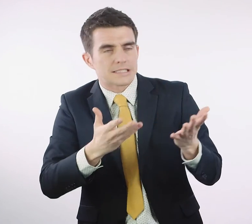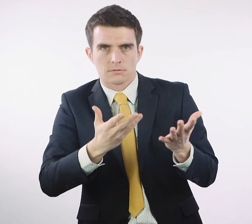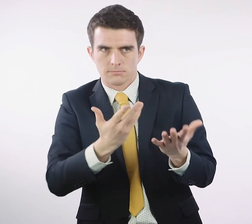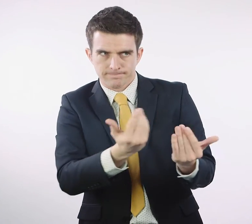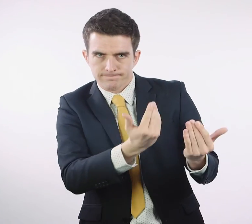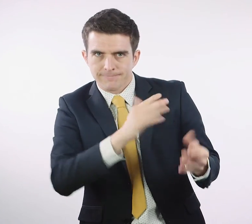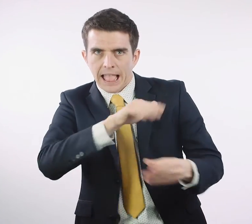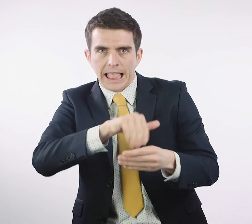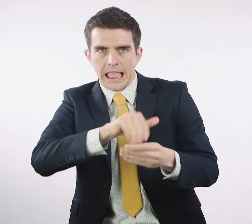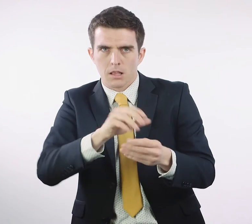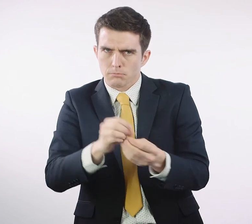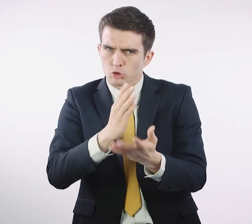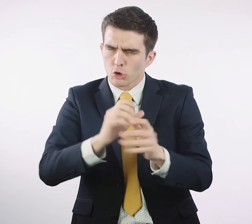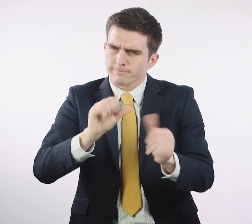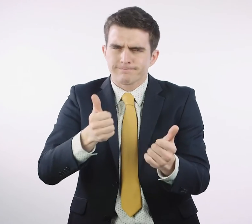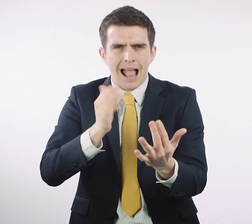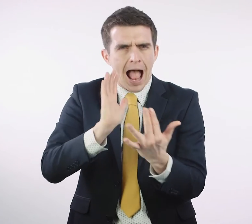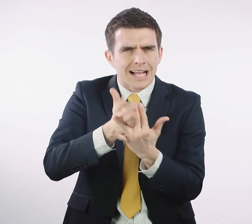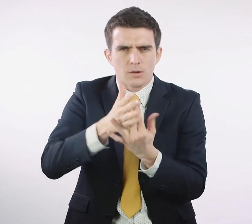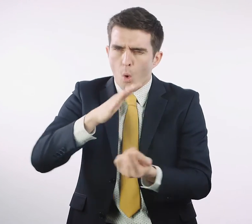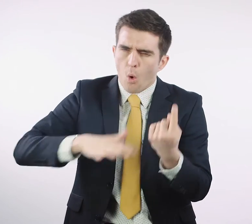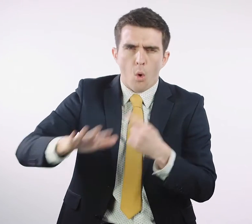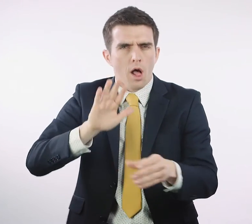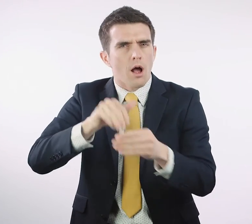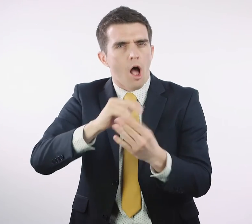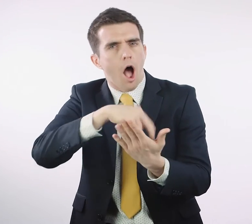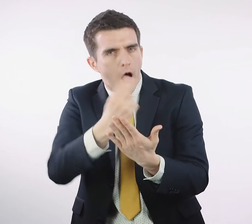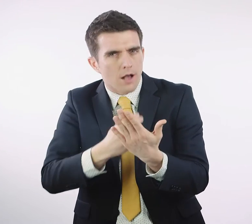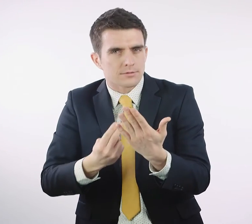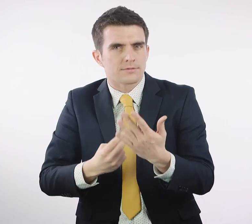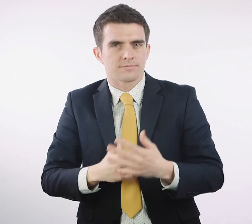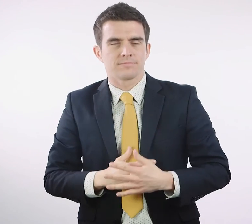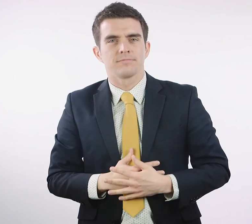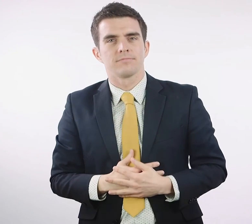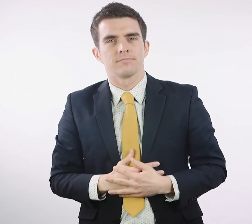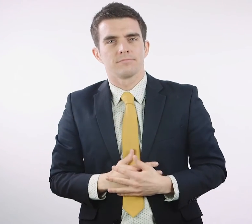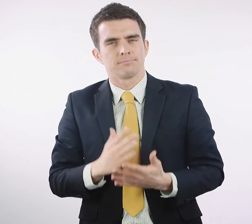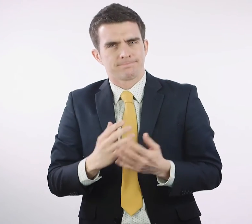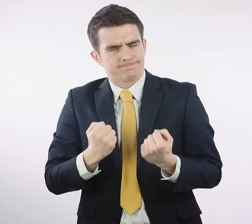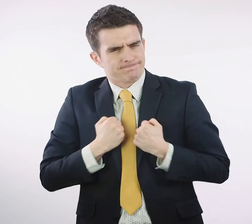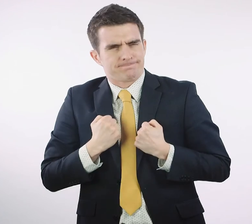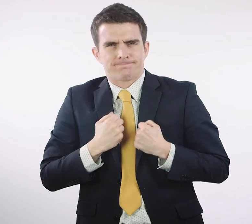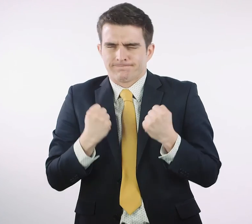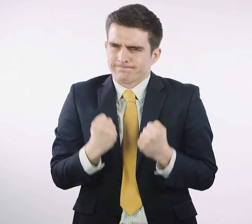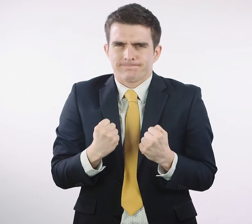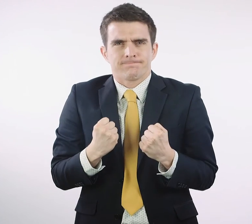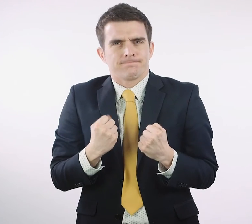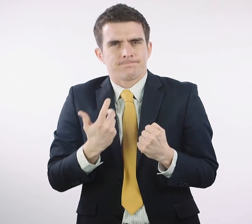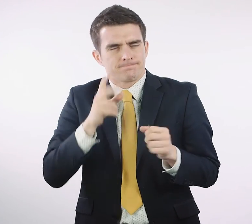Our vision is to place the arts at the heart of our social, economic and creative lives. We want to ensure